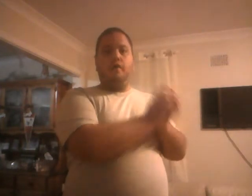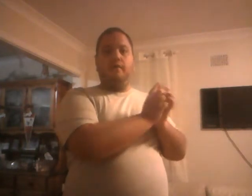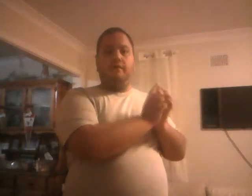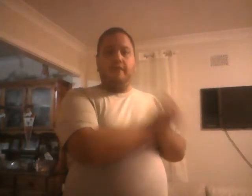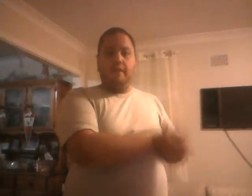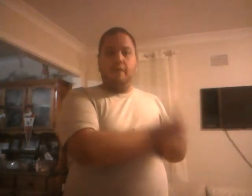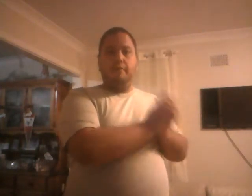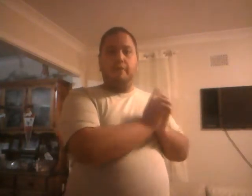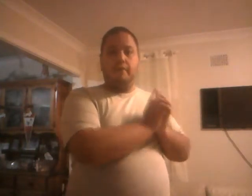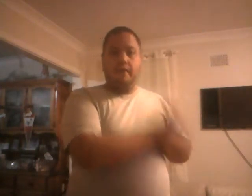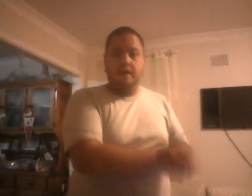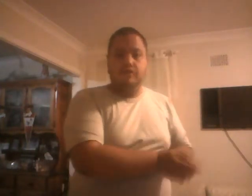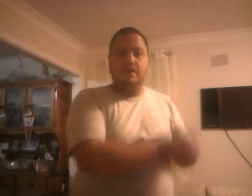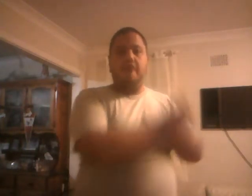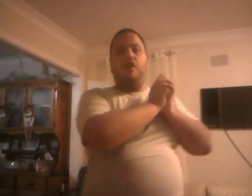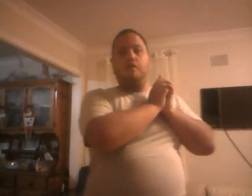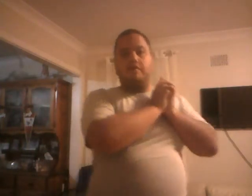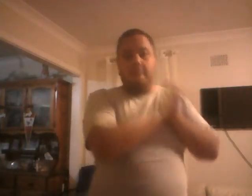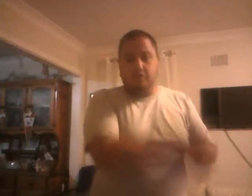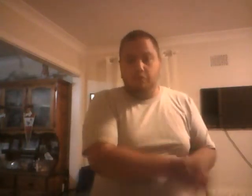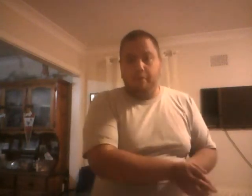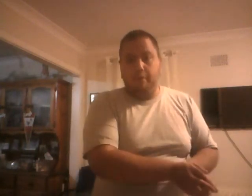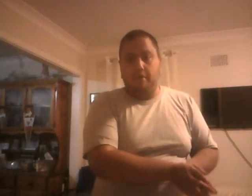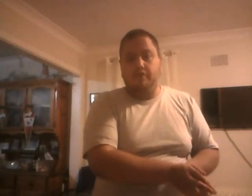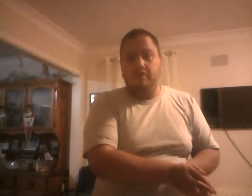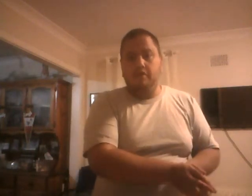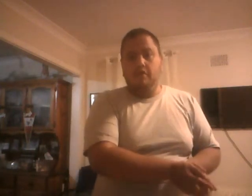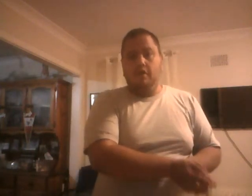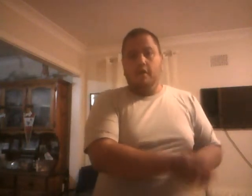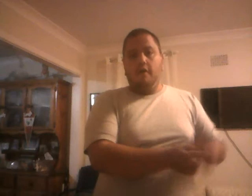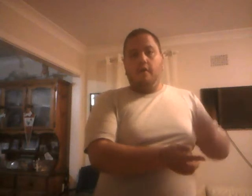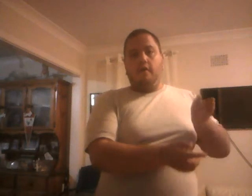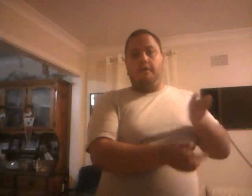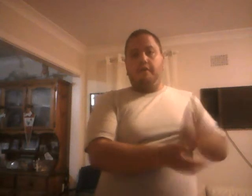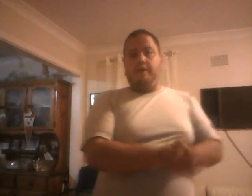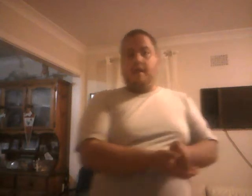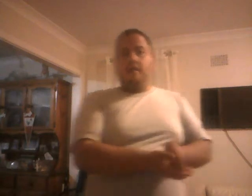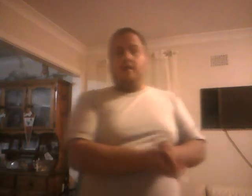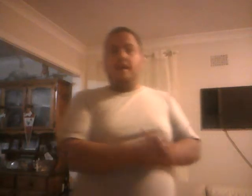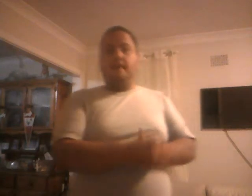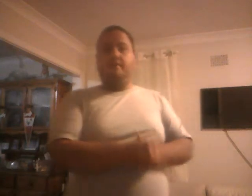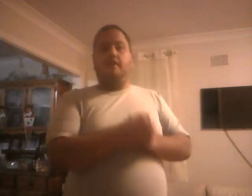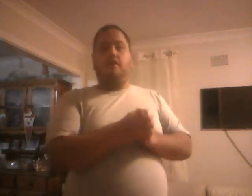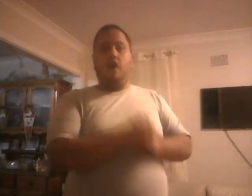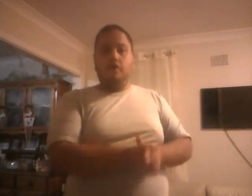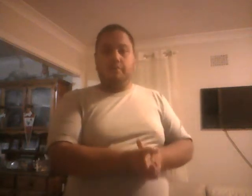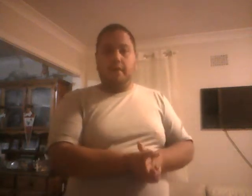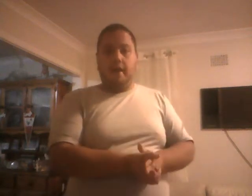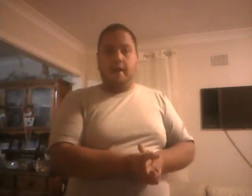female population and your homosexual population for their love of cosplay